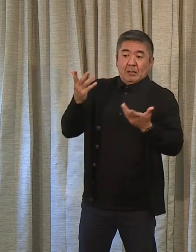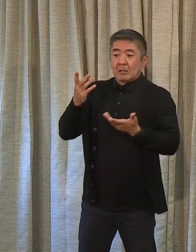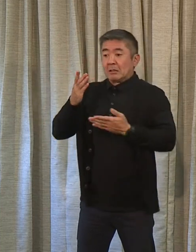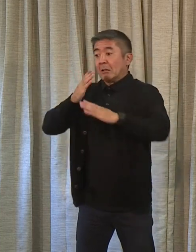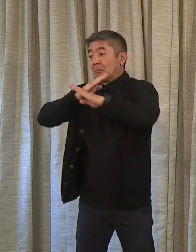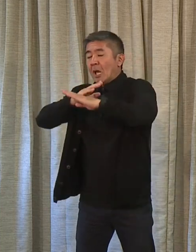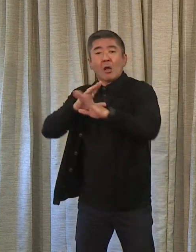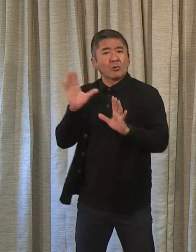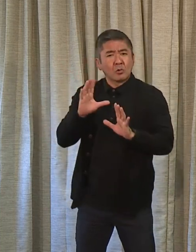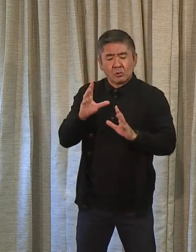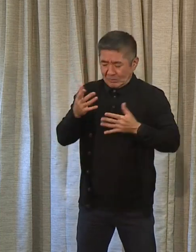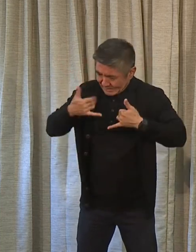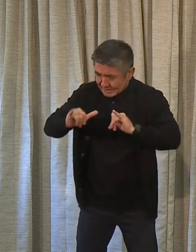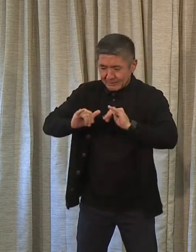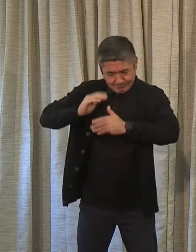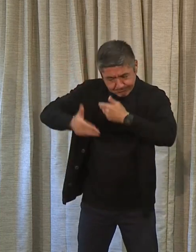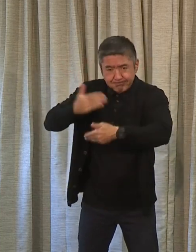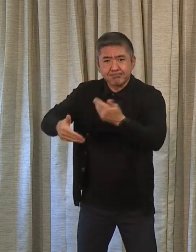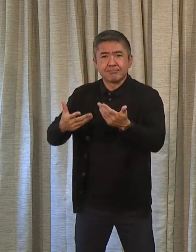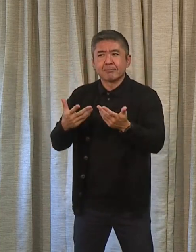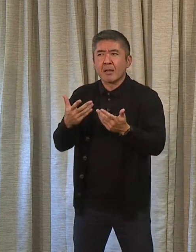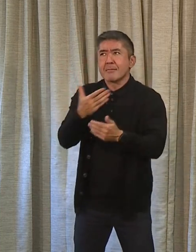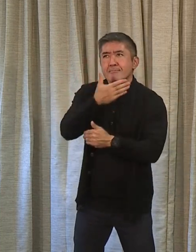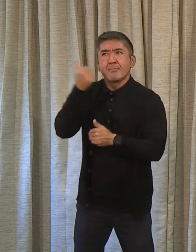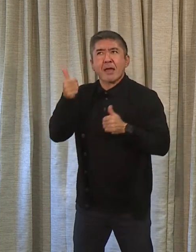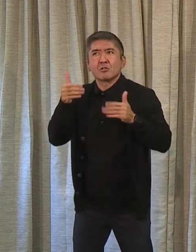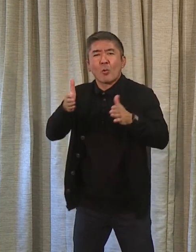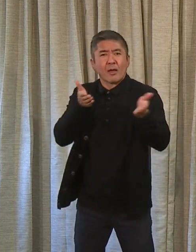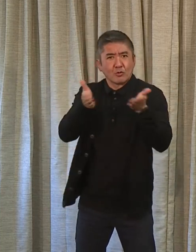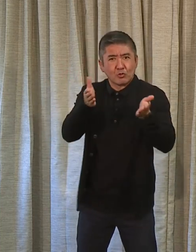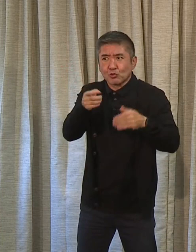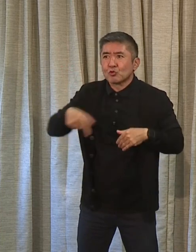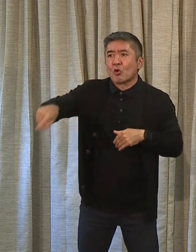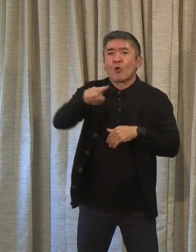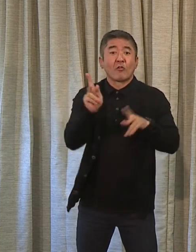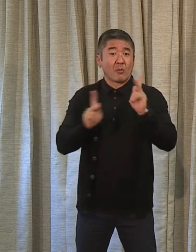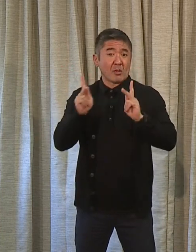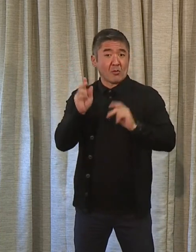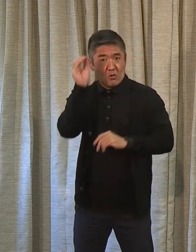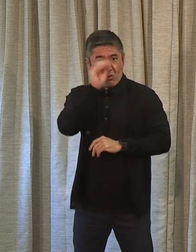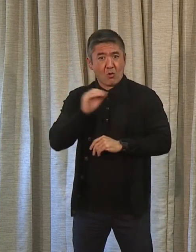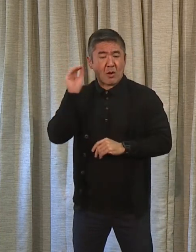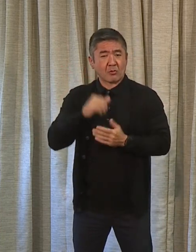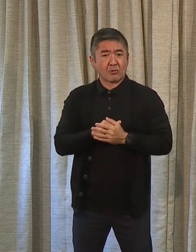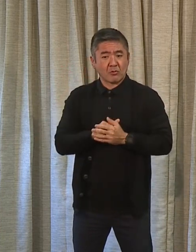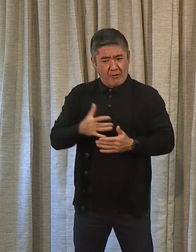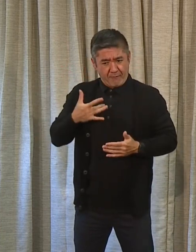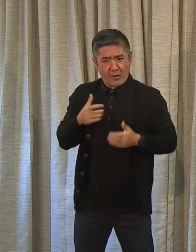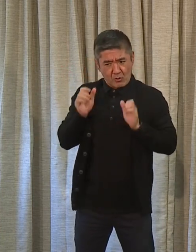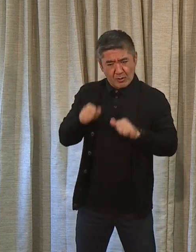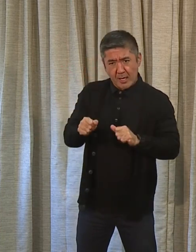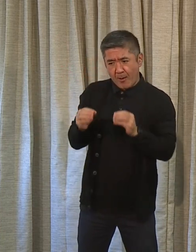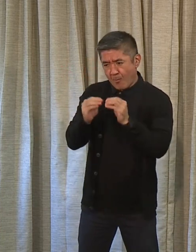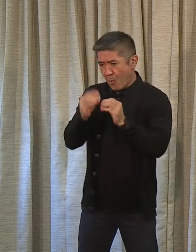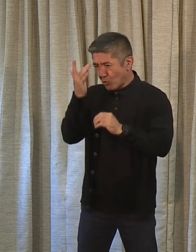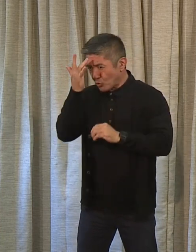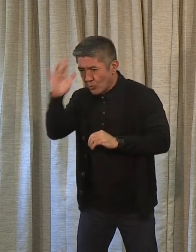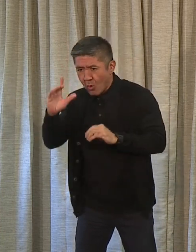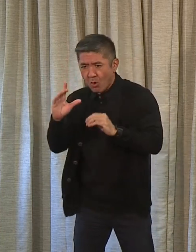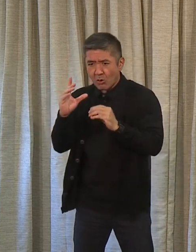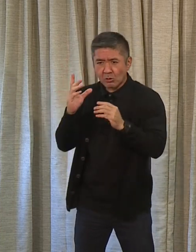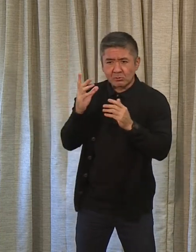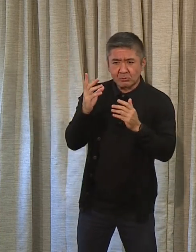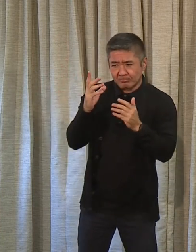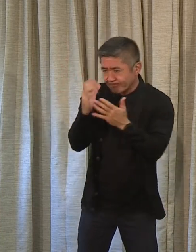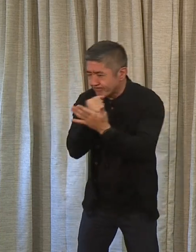determination to best serve people of Oahu. So I'm going to say it again. We think we can operate efficiently and we think we can eliminate